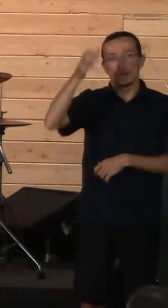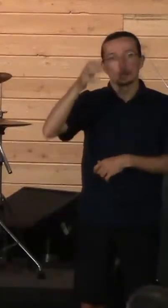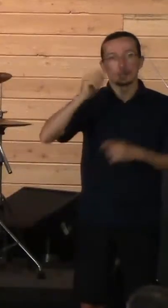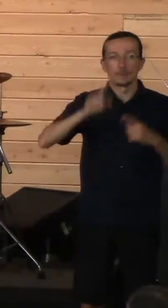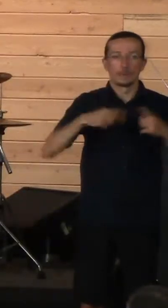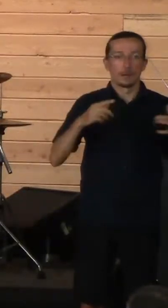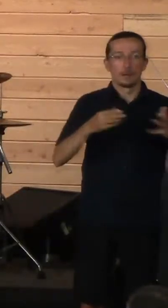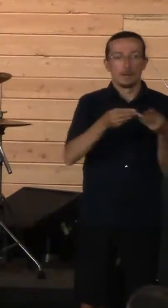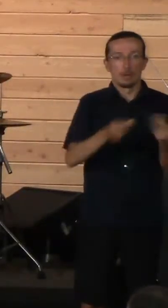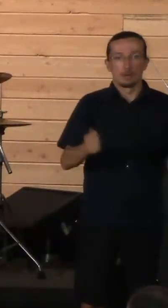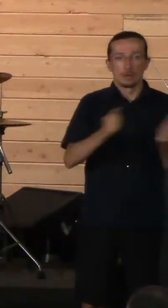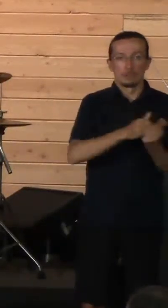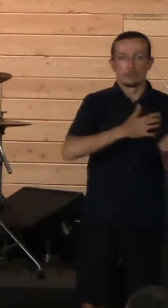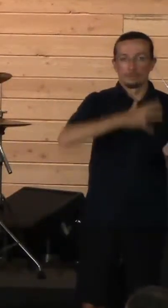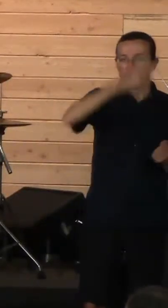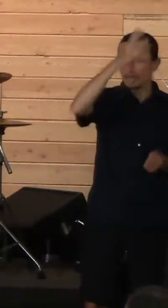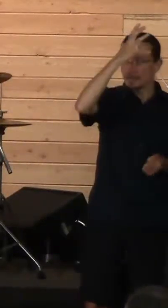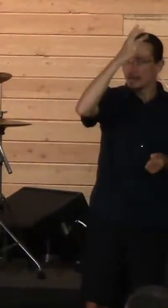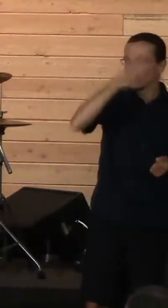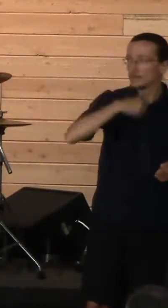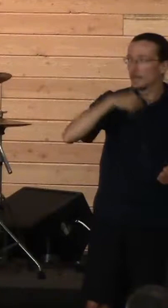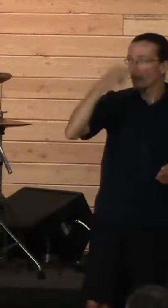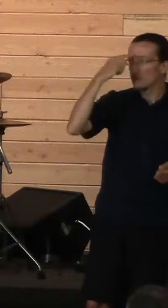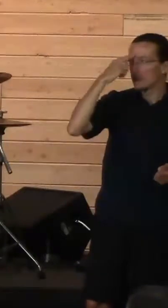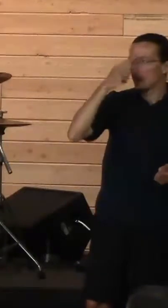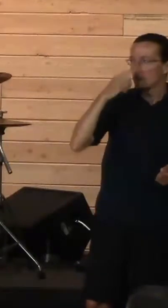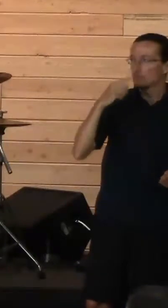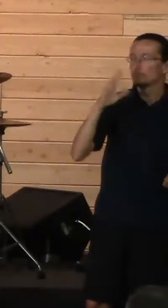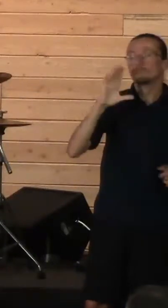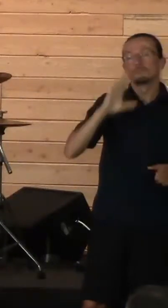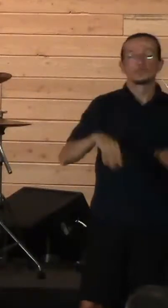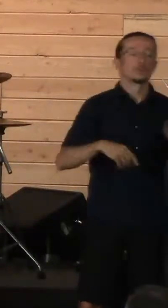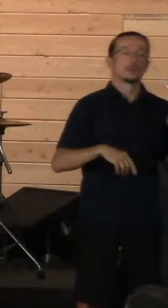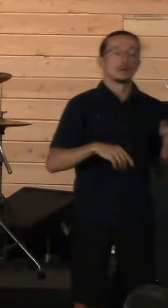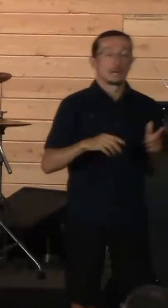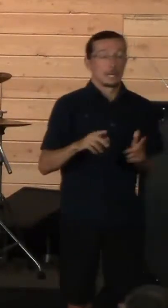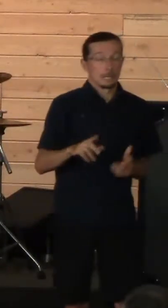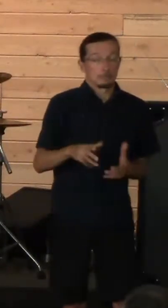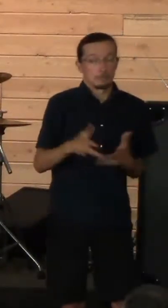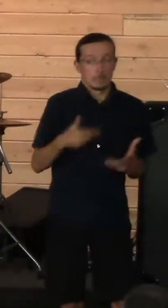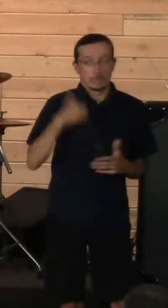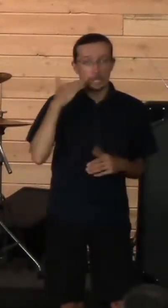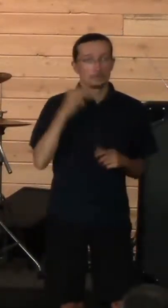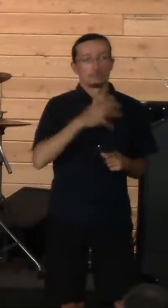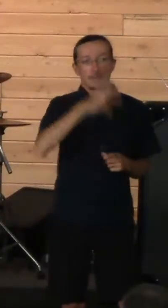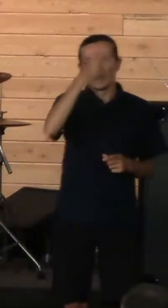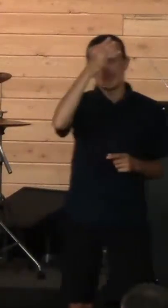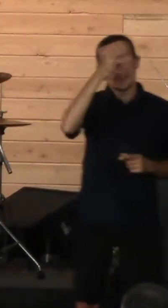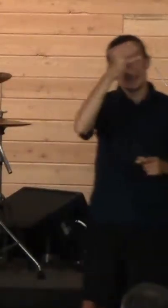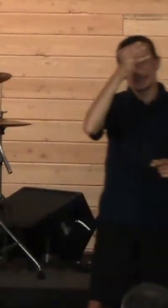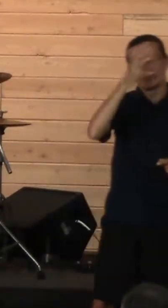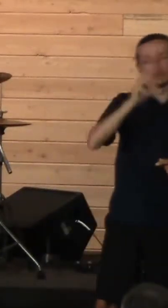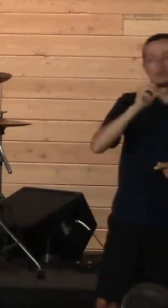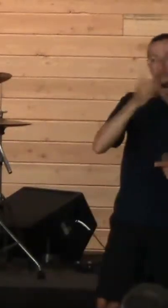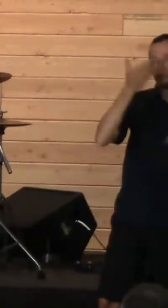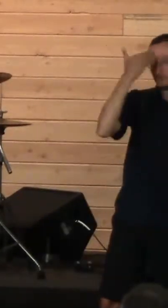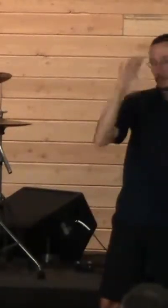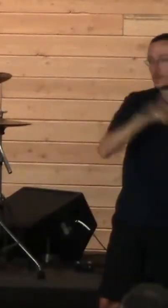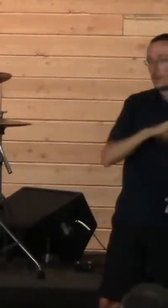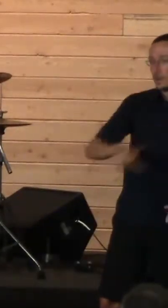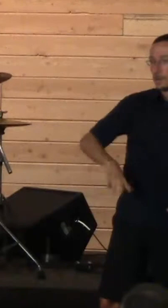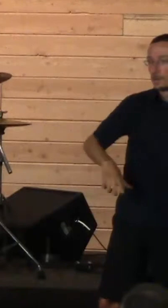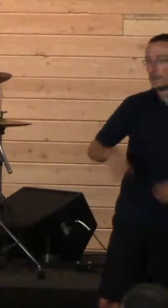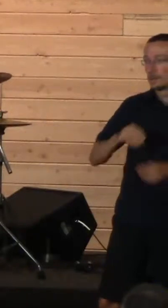dad, I thought, I mean, he didn't know the Lord as far as I knew. And so in my mind, I was like, well,